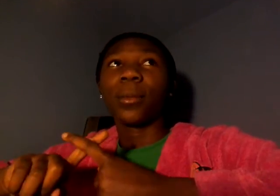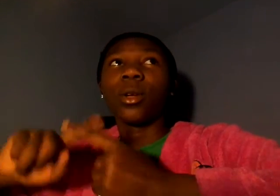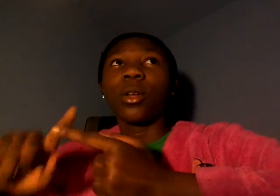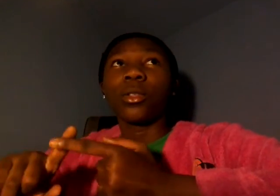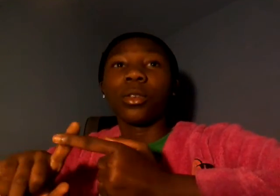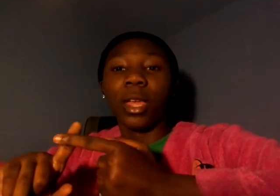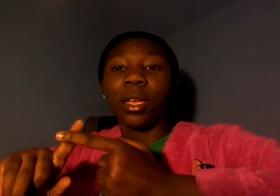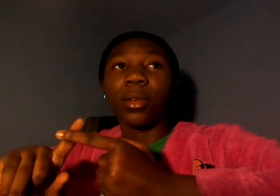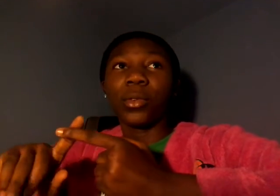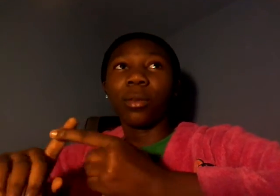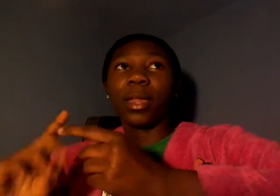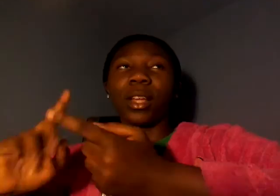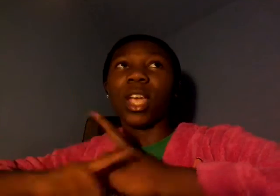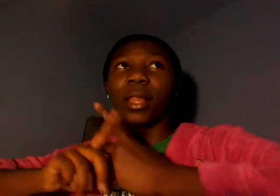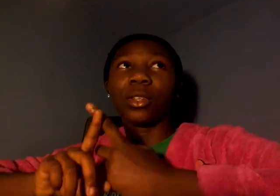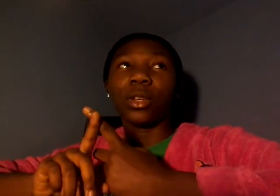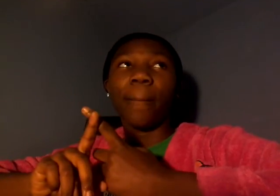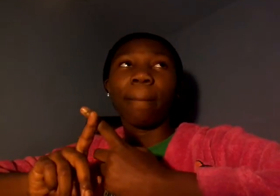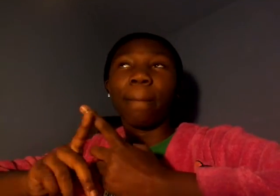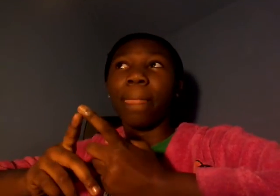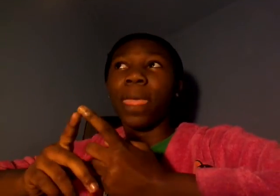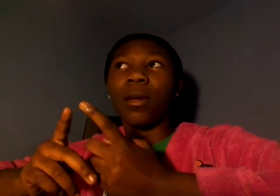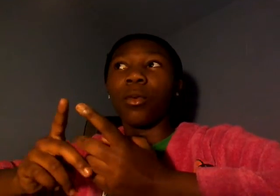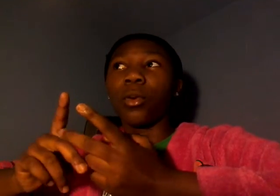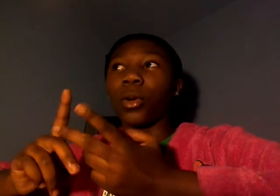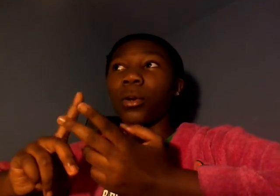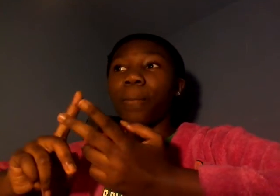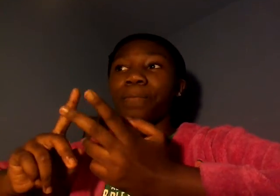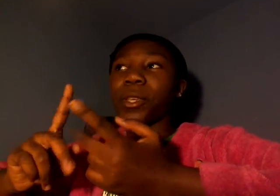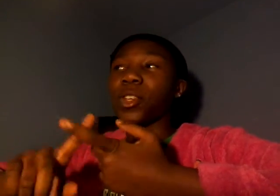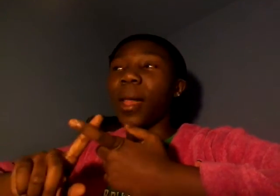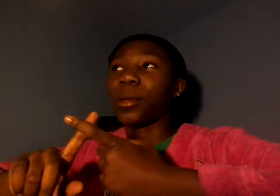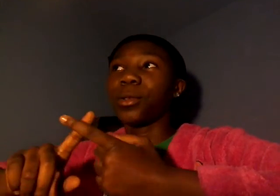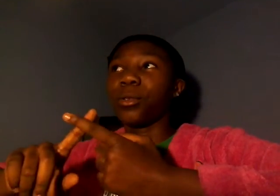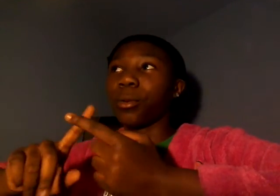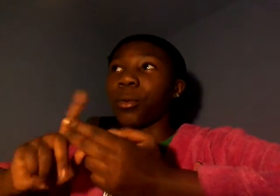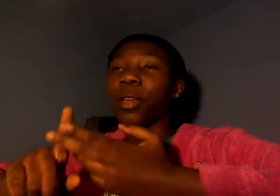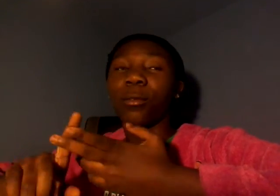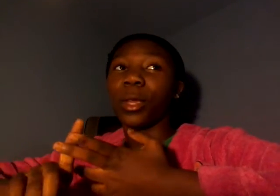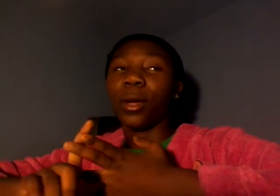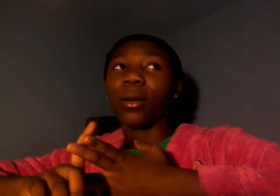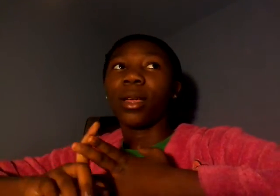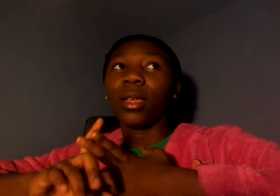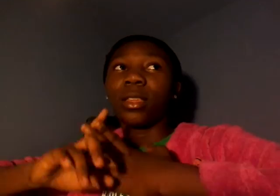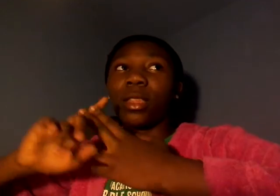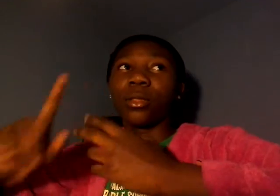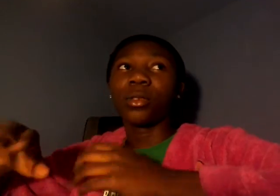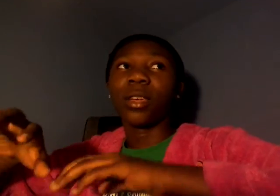thursday it's going to be like a challenge or challenge or whatever video and thursday